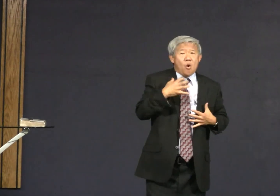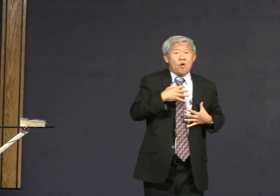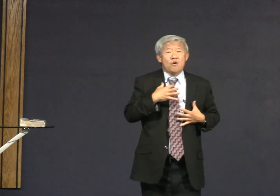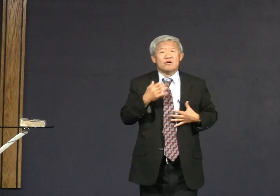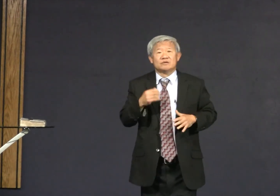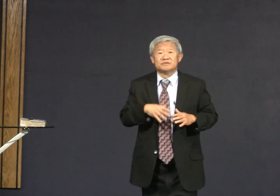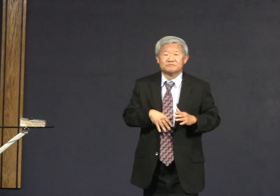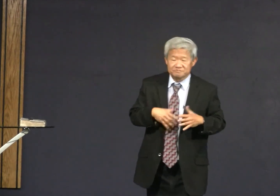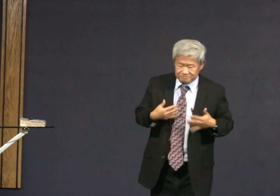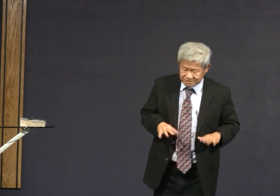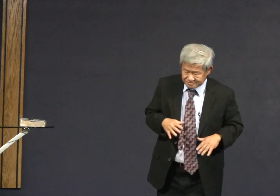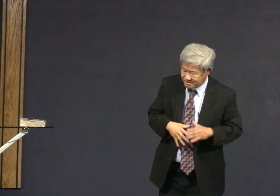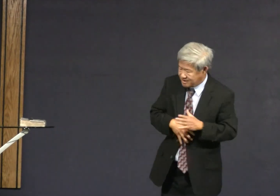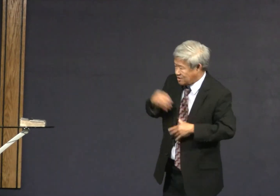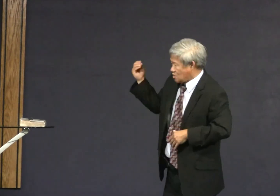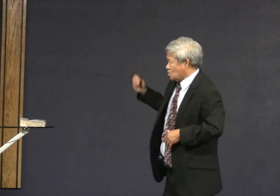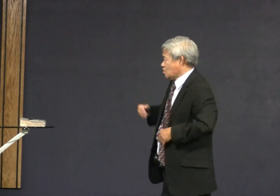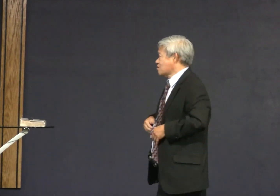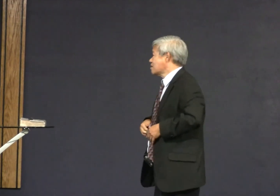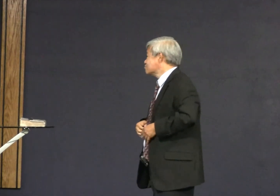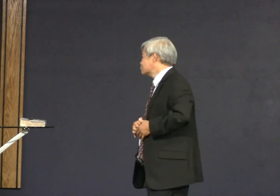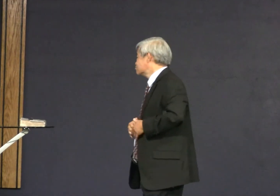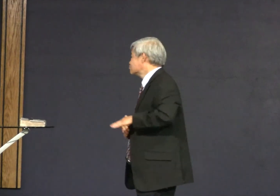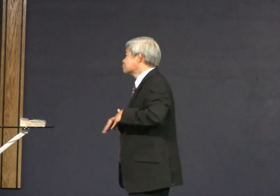the sermon and then once you leave